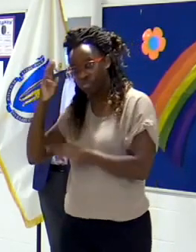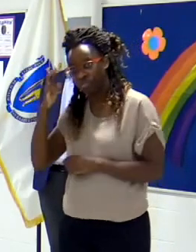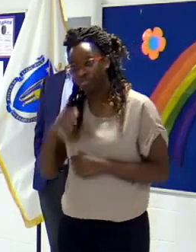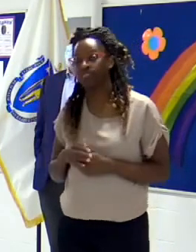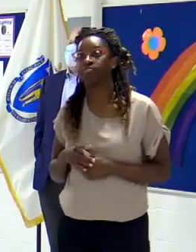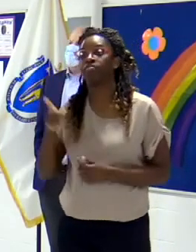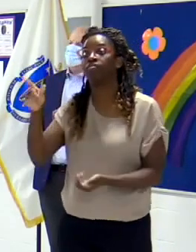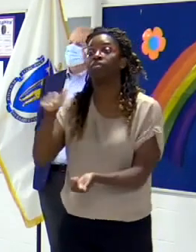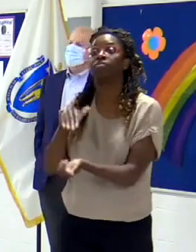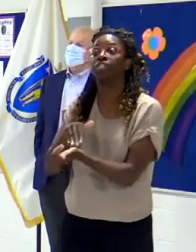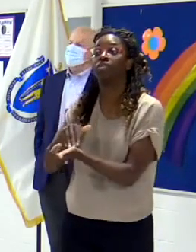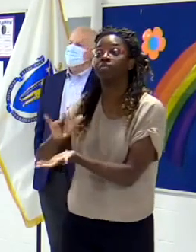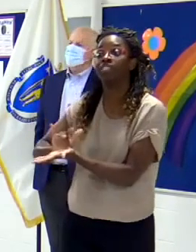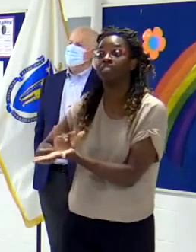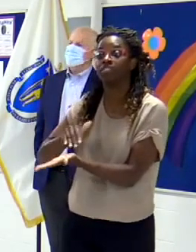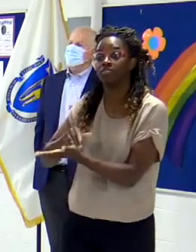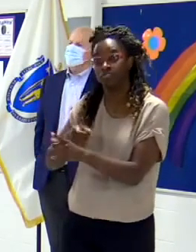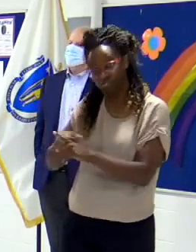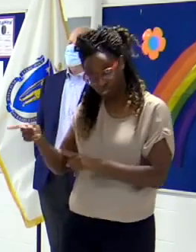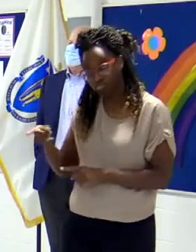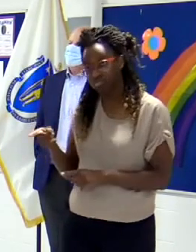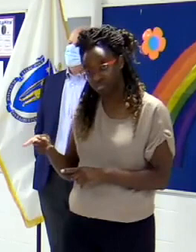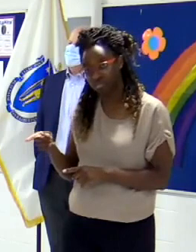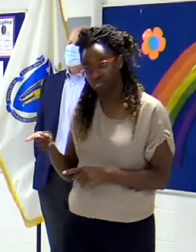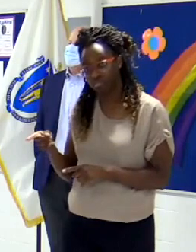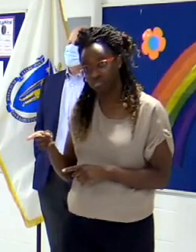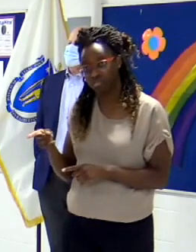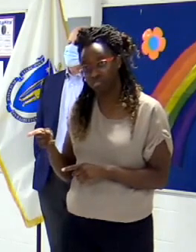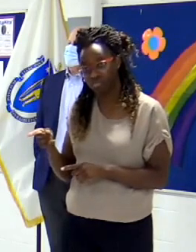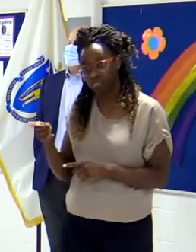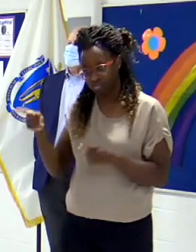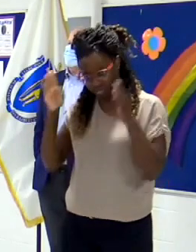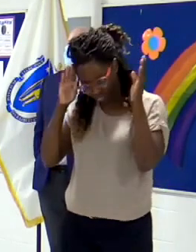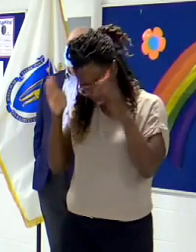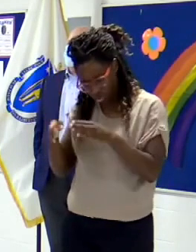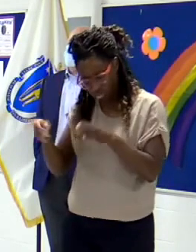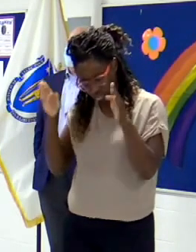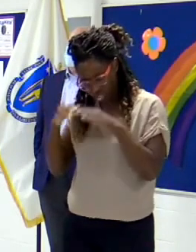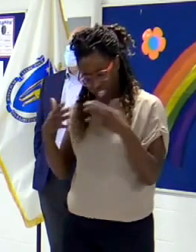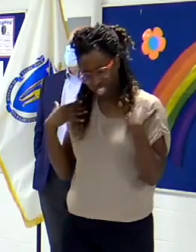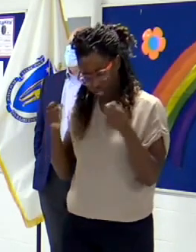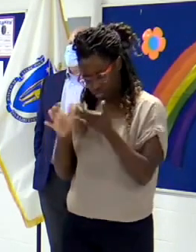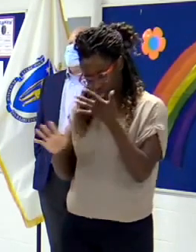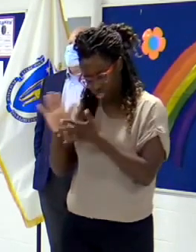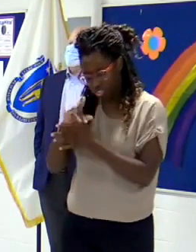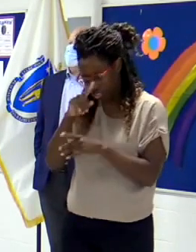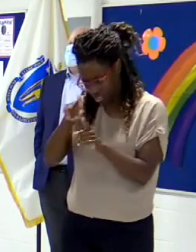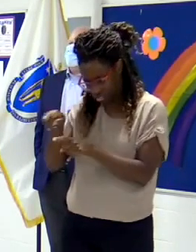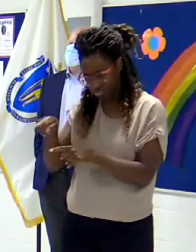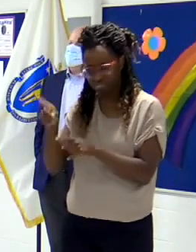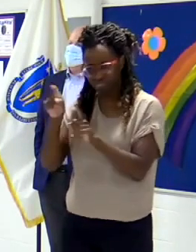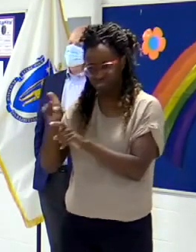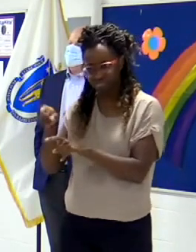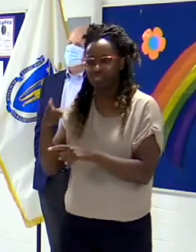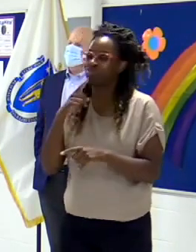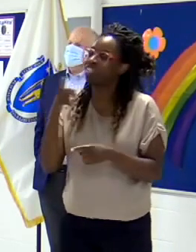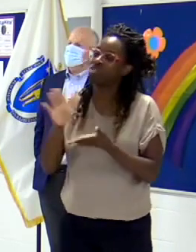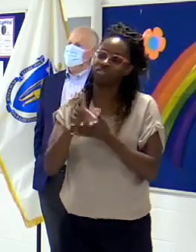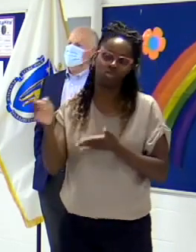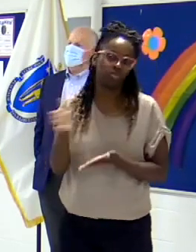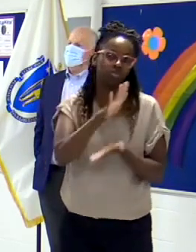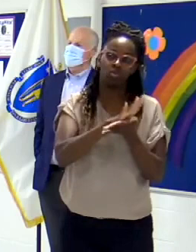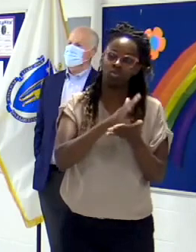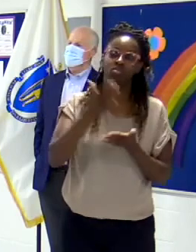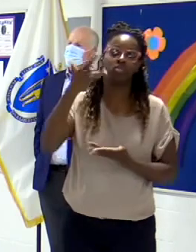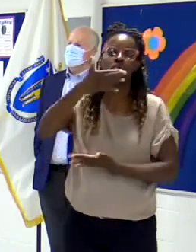spend their time thinking about children's health, uh, have made very clear that, um, if you follow the guidance and you create the